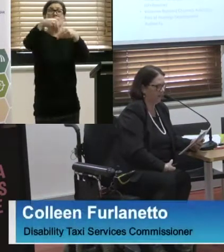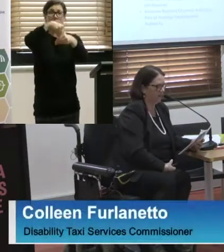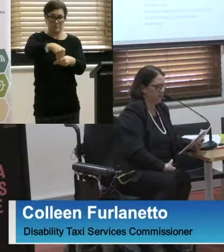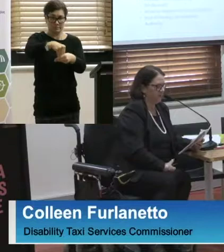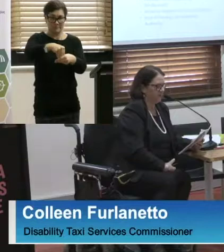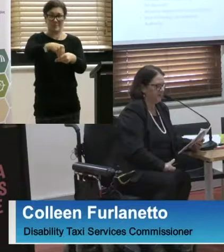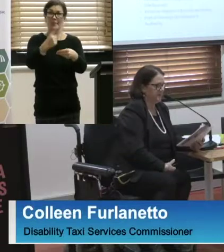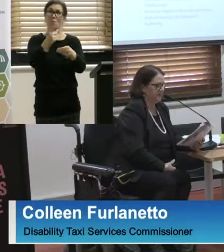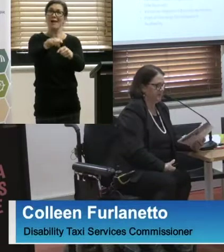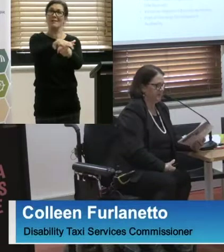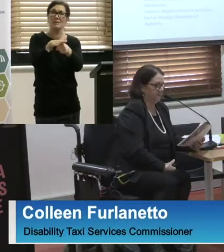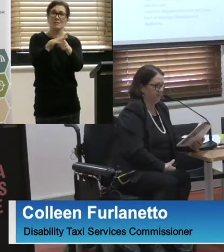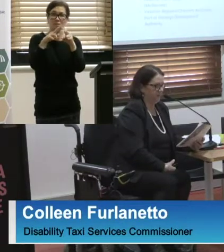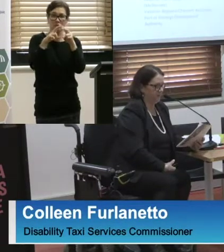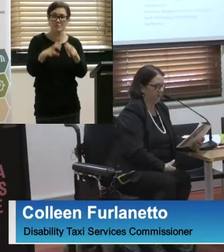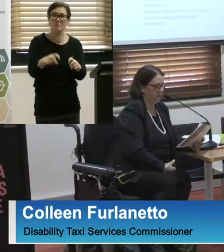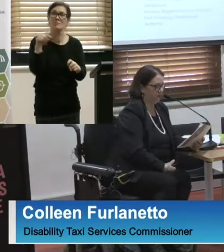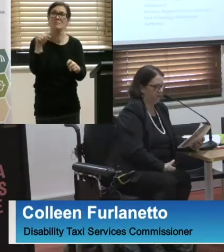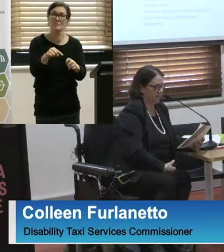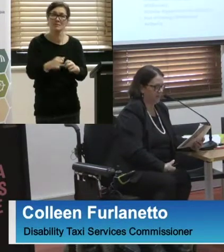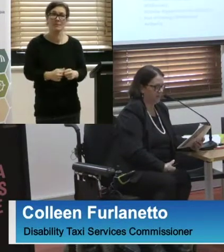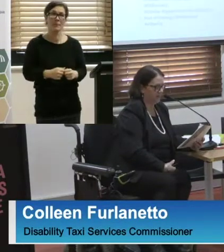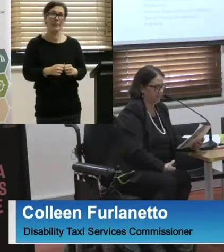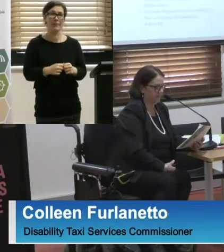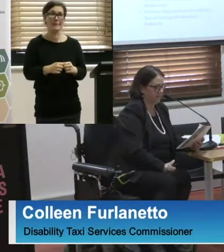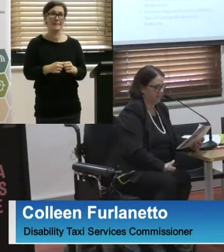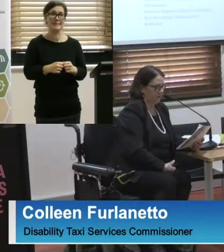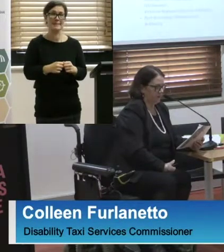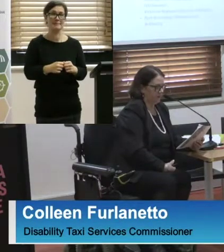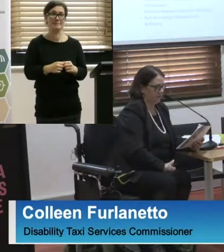in a way. So you can read from there, but if I could just share that